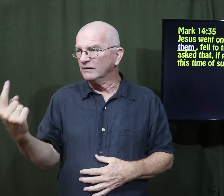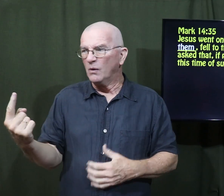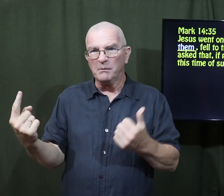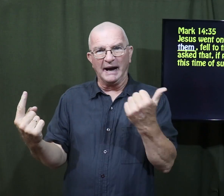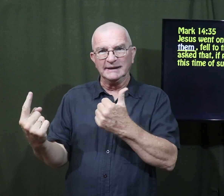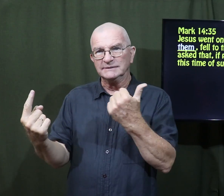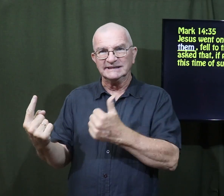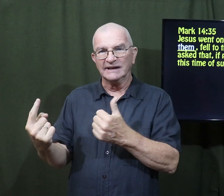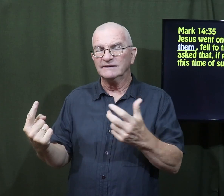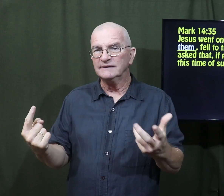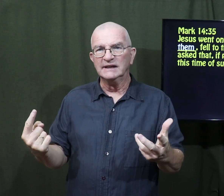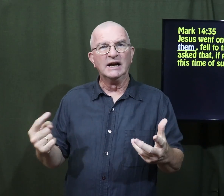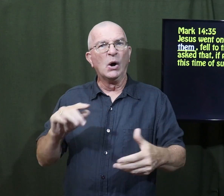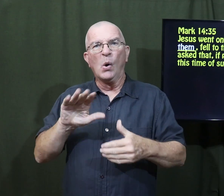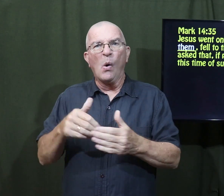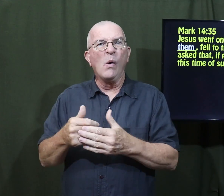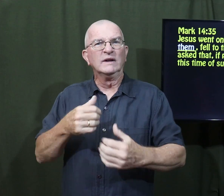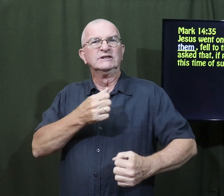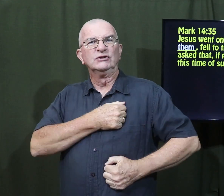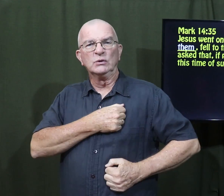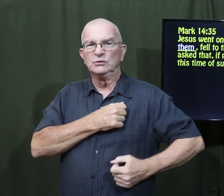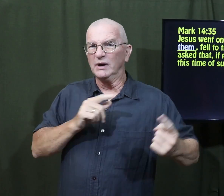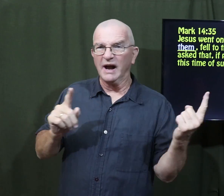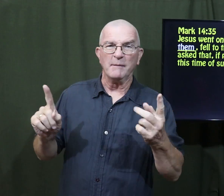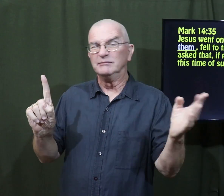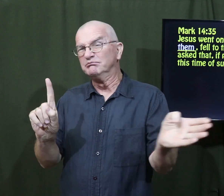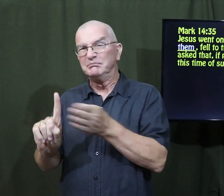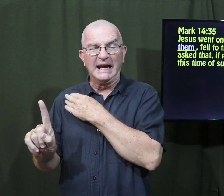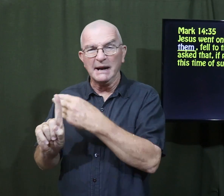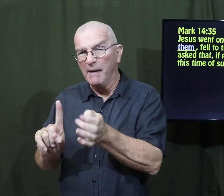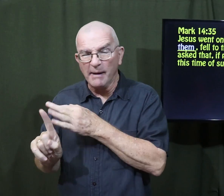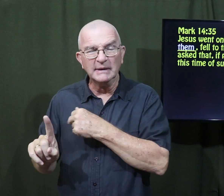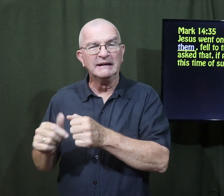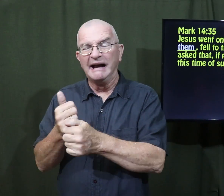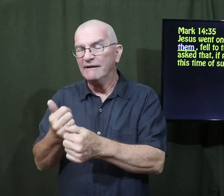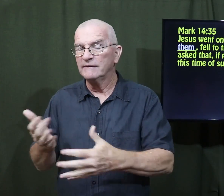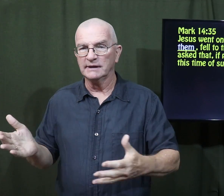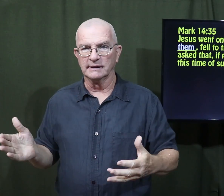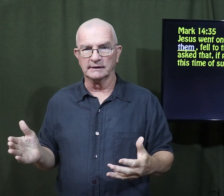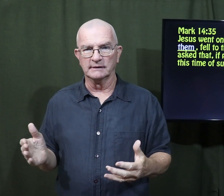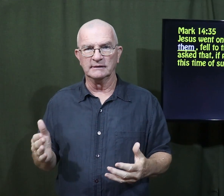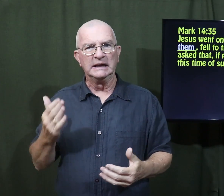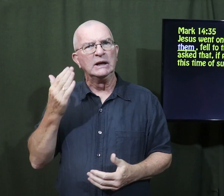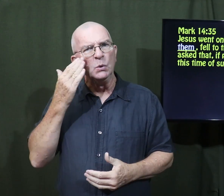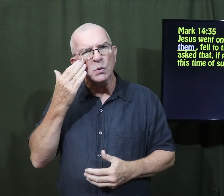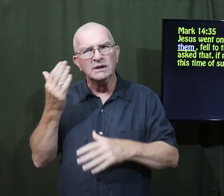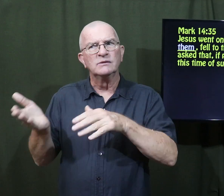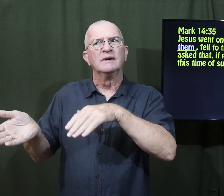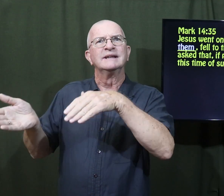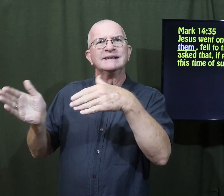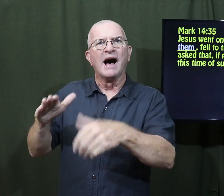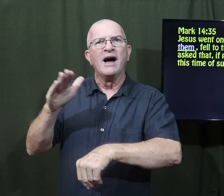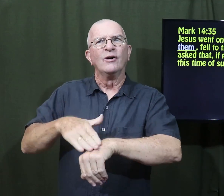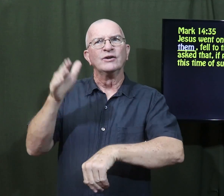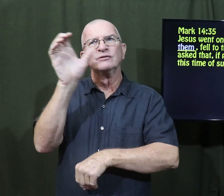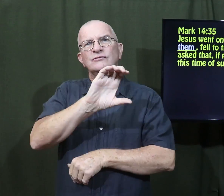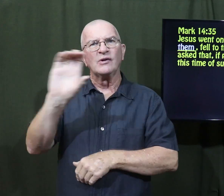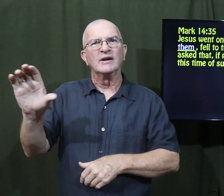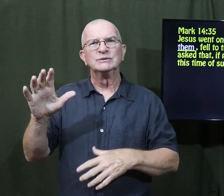would leave him. He would be by himself to face the soldiers and they would beat him. he knew he would die